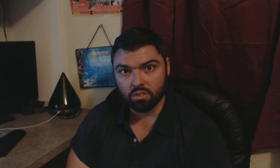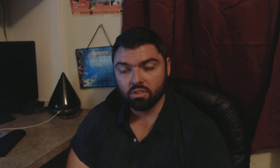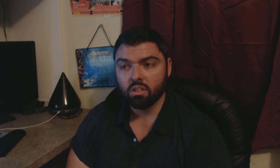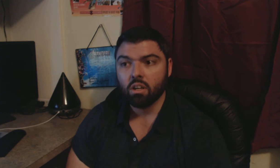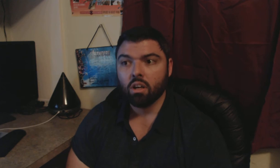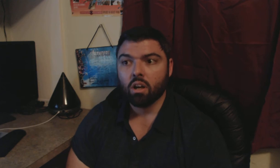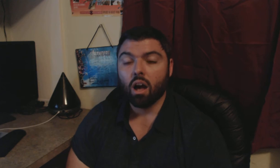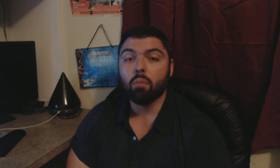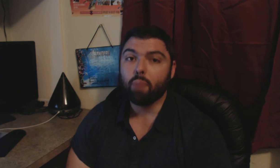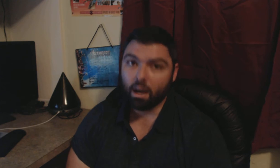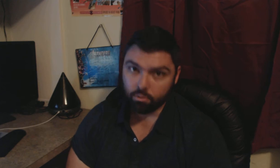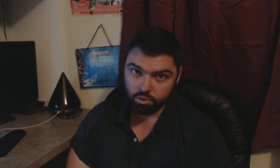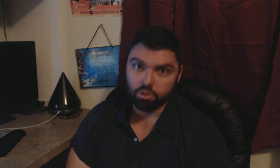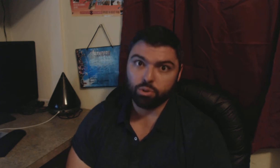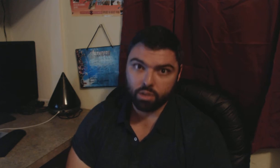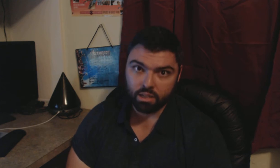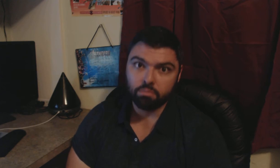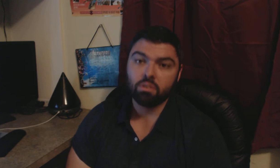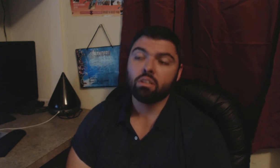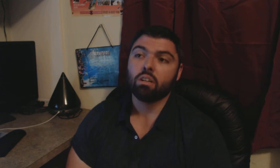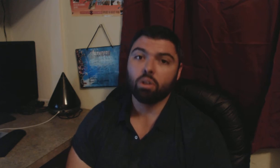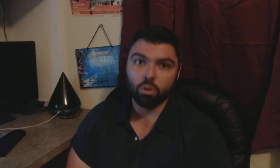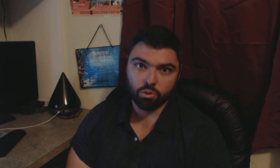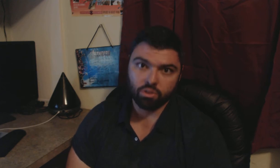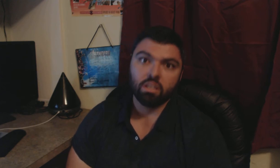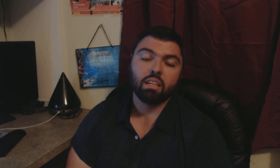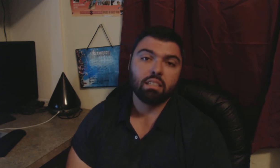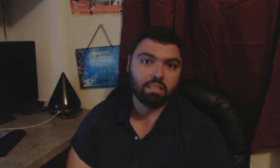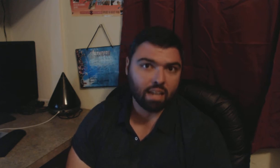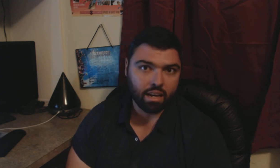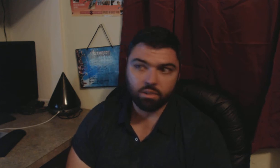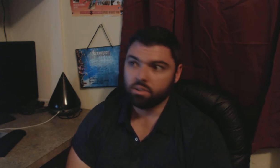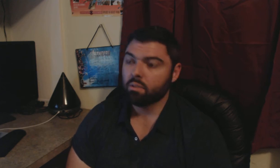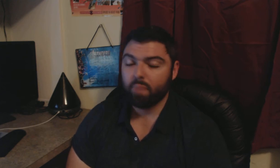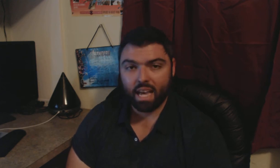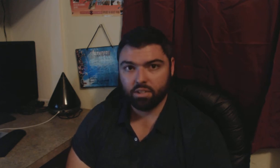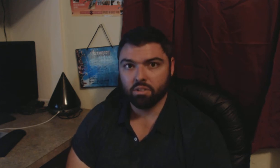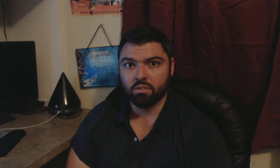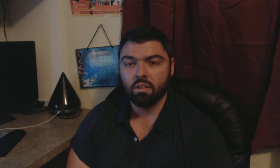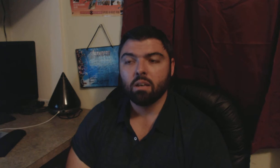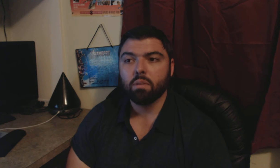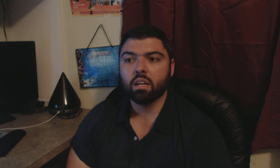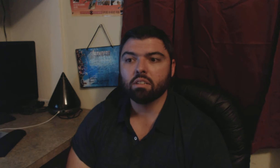about your dreams goals desires passions because